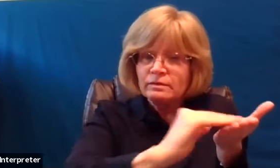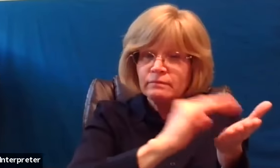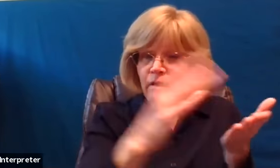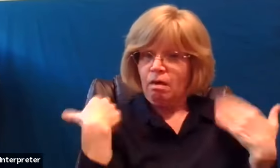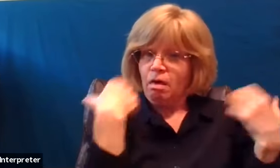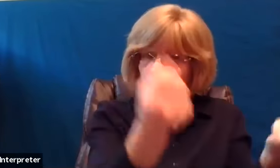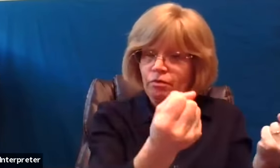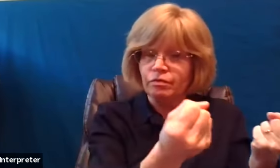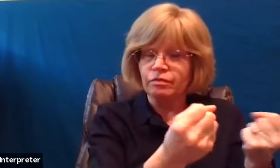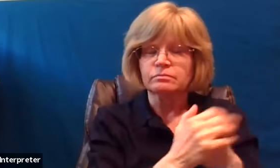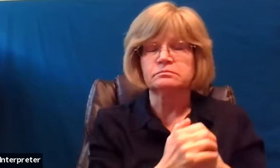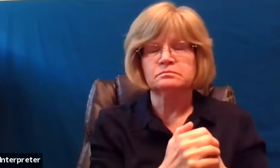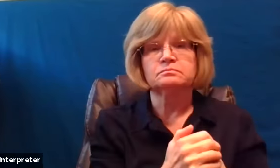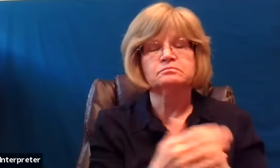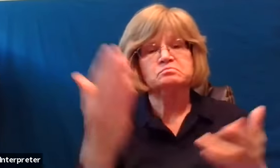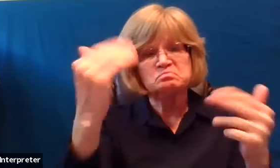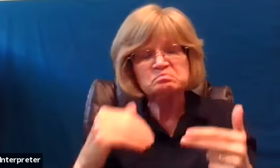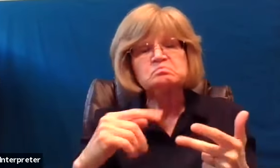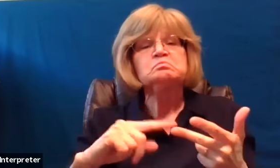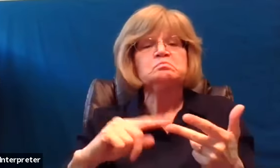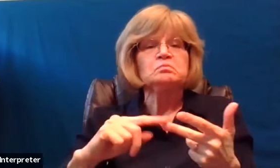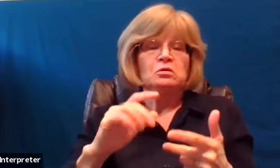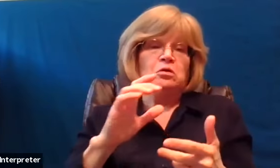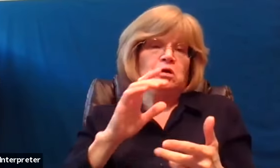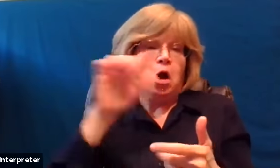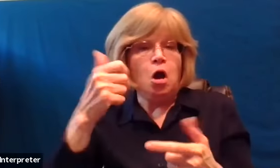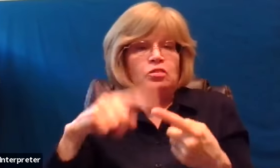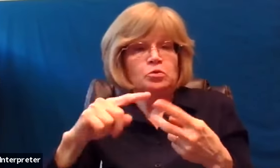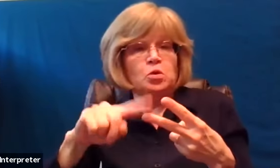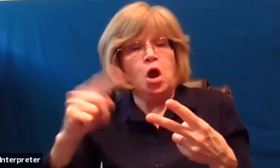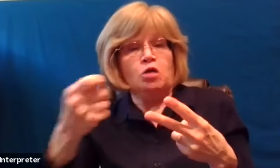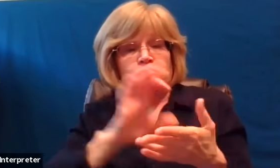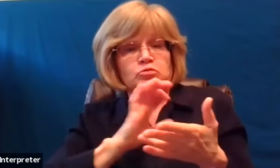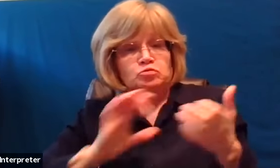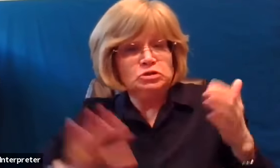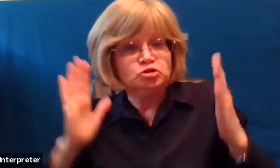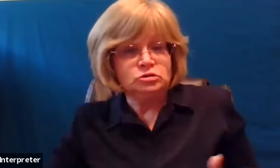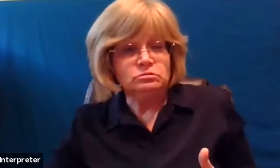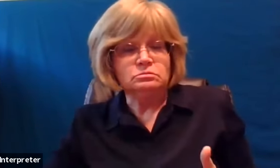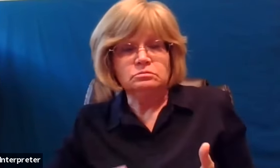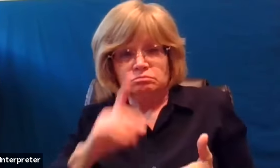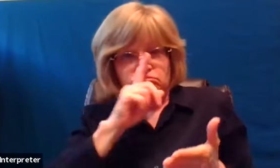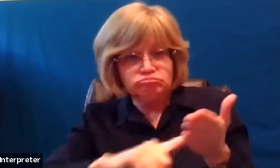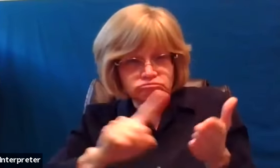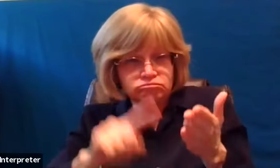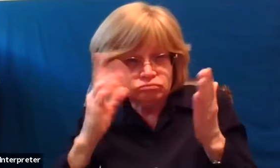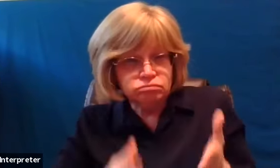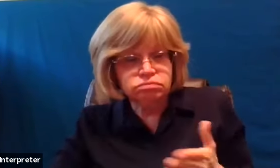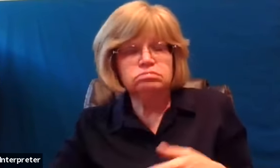our christian sisters and brothers who've written on this subject and most notably